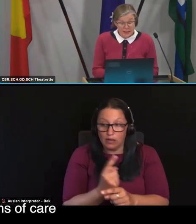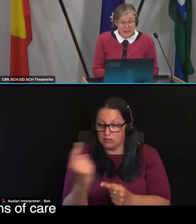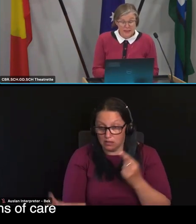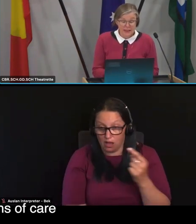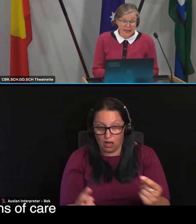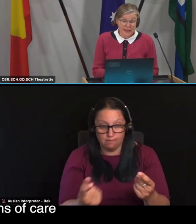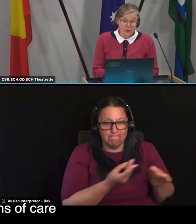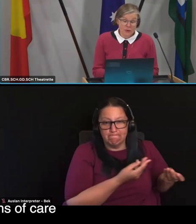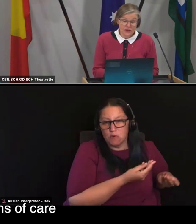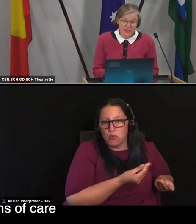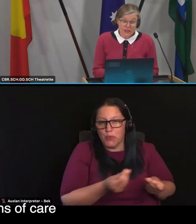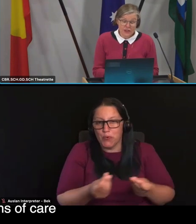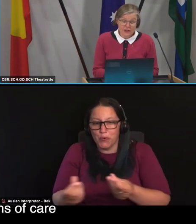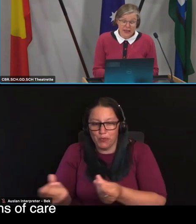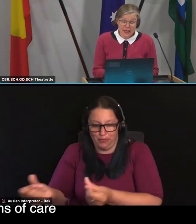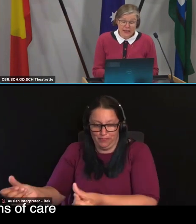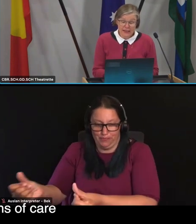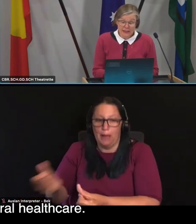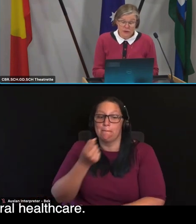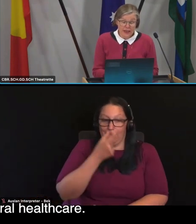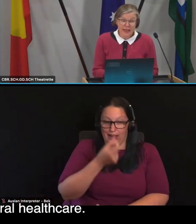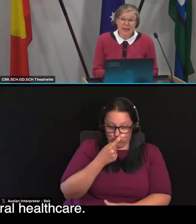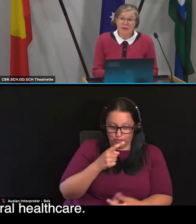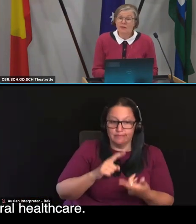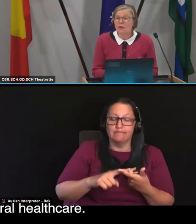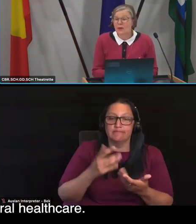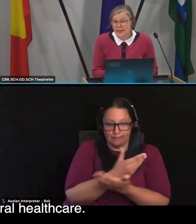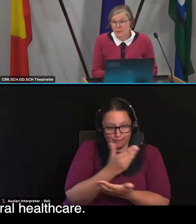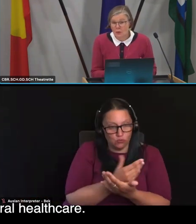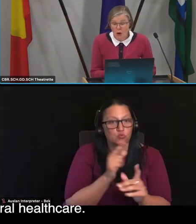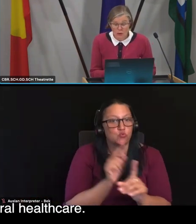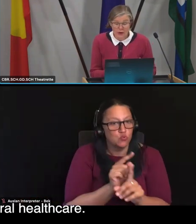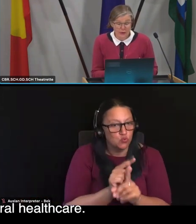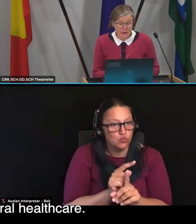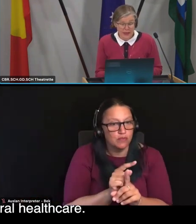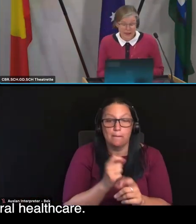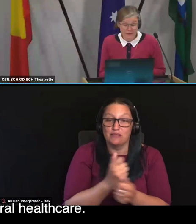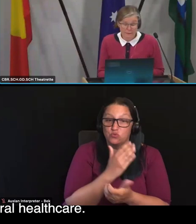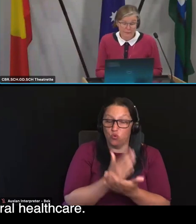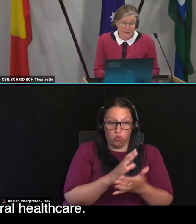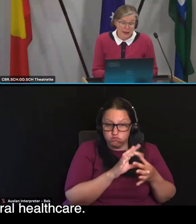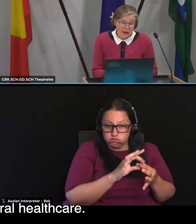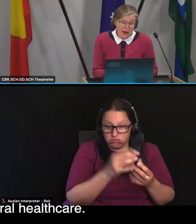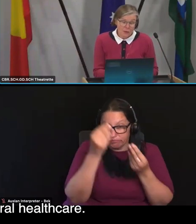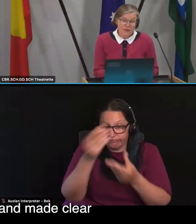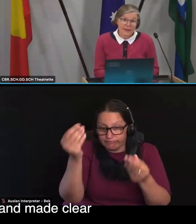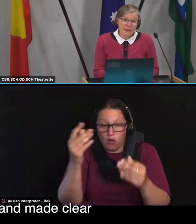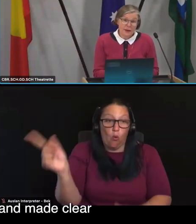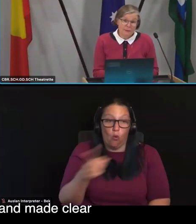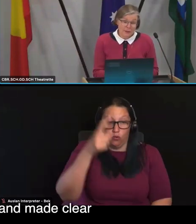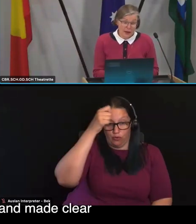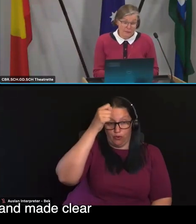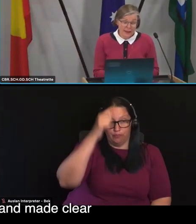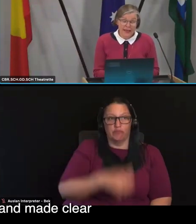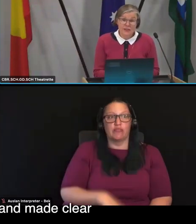This can improve transitions of care and clinical care, for example, oral health care. We've